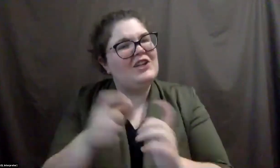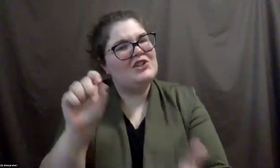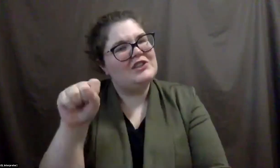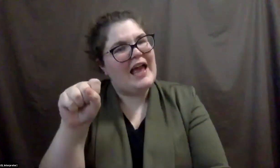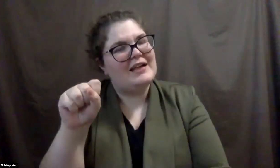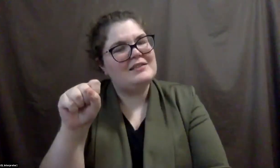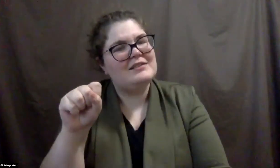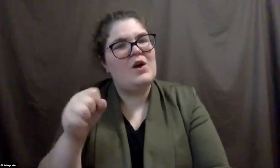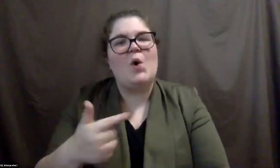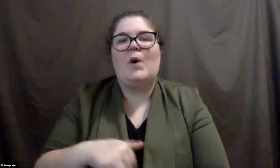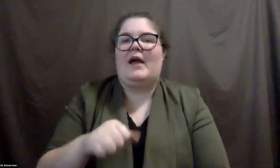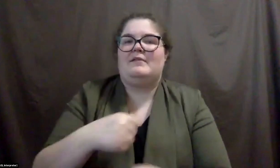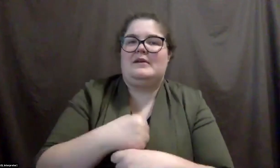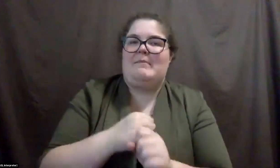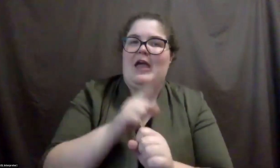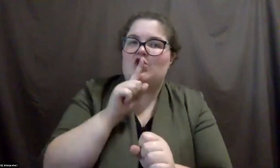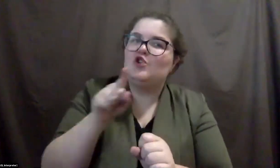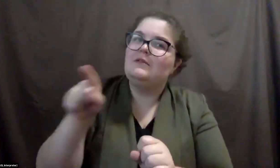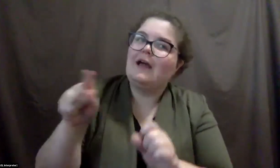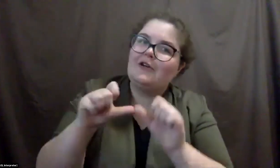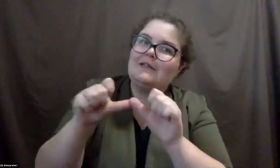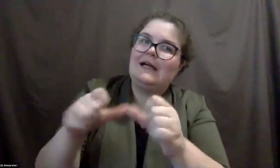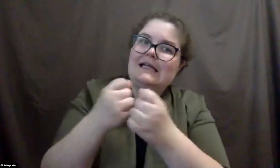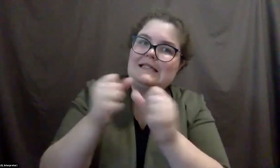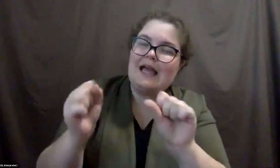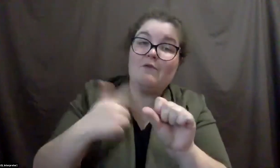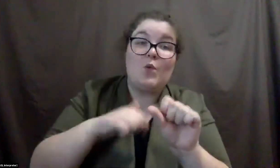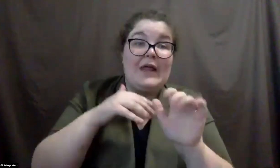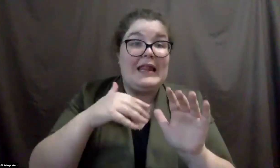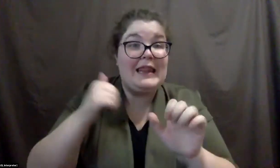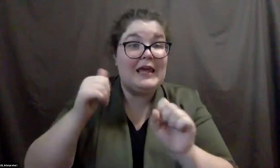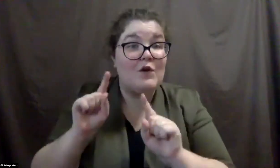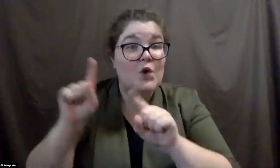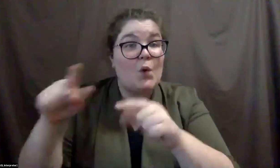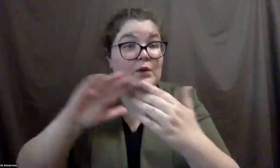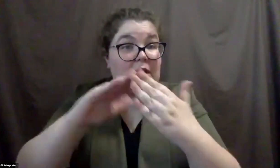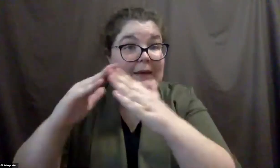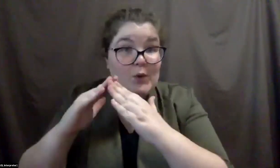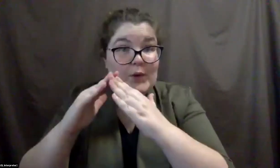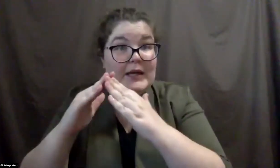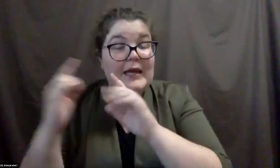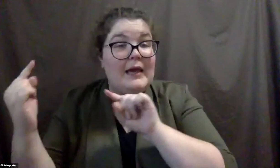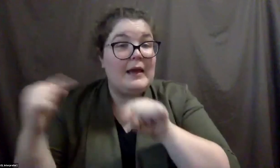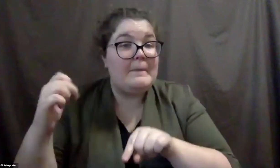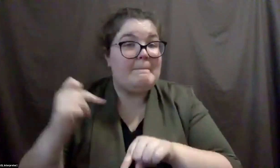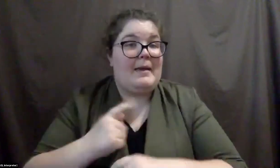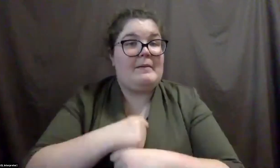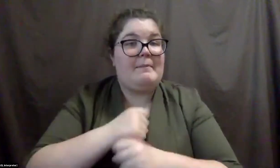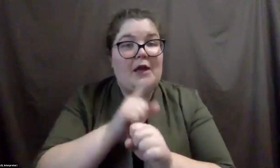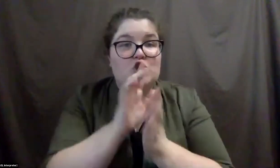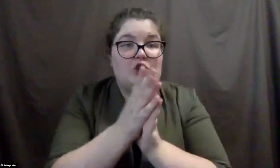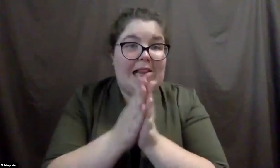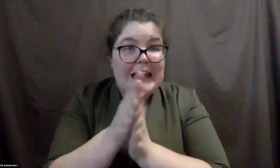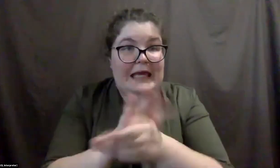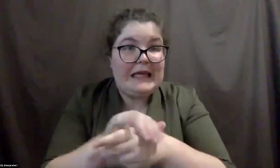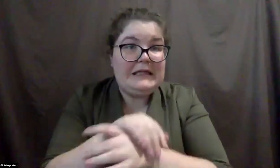you know, making sure they are safety as we leave and go out into the community and then come back to them. Um, and so that